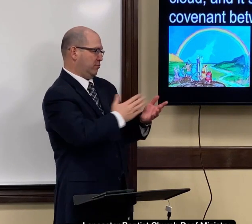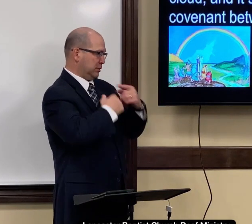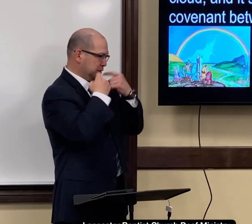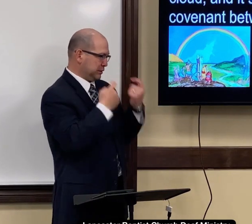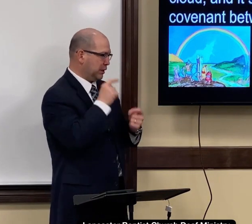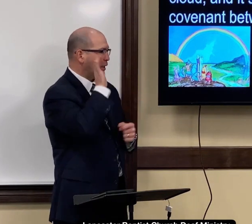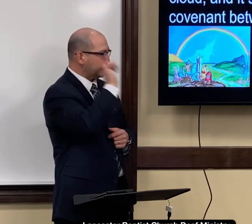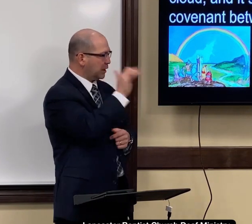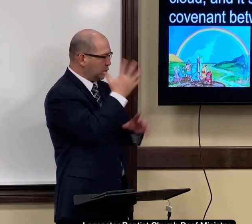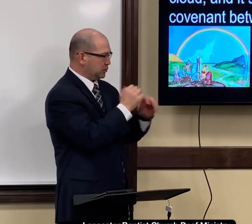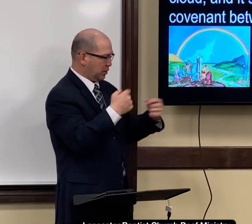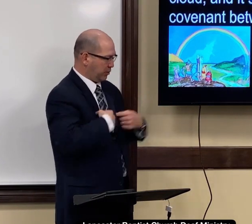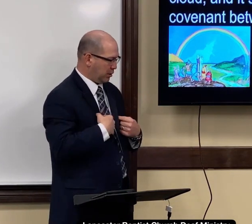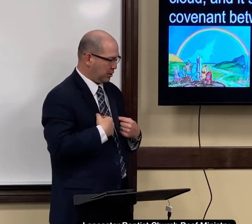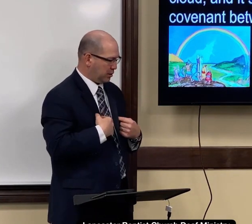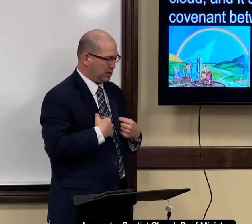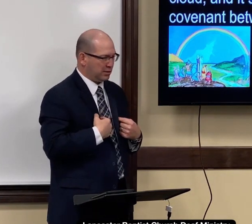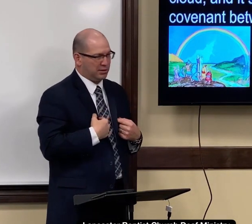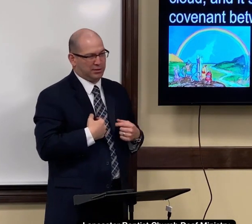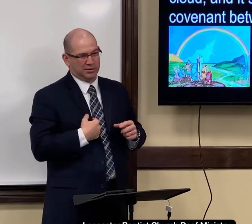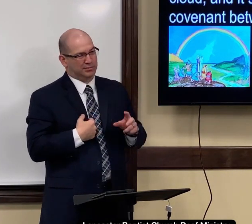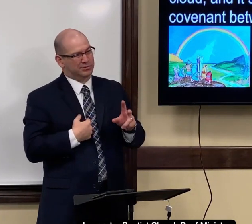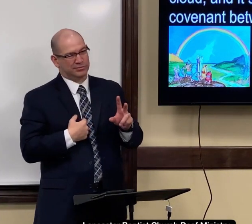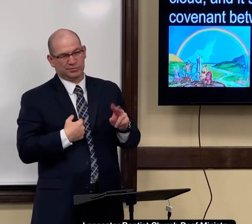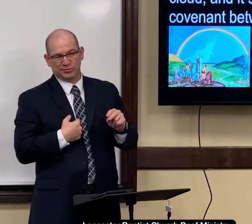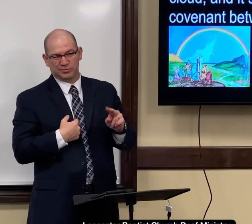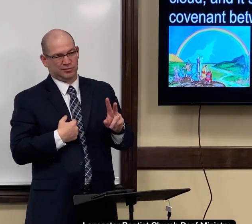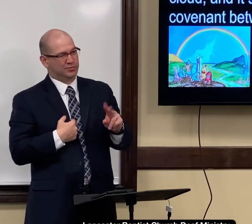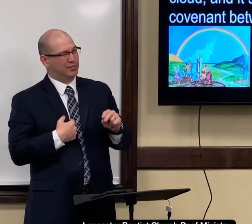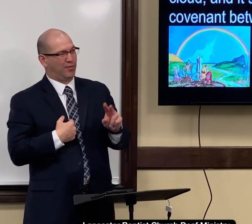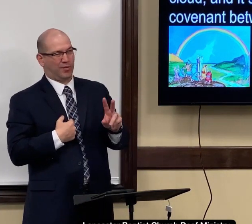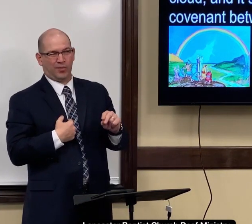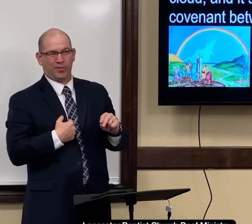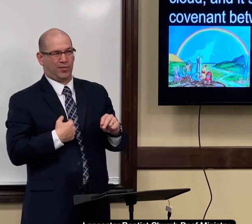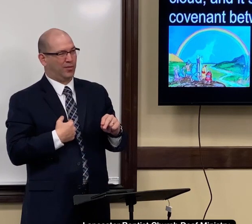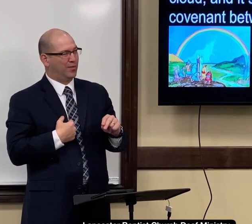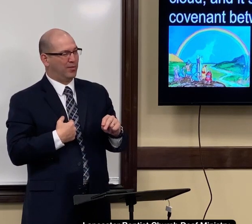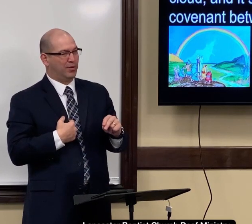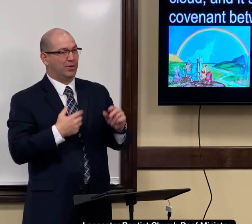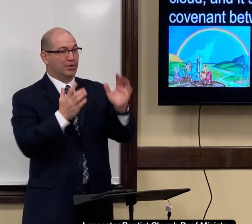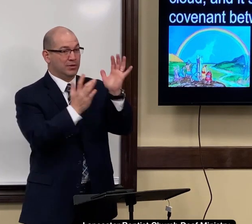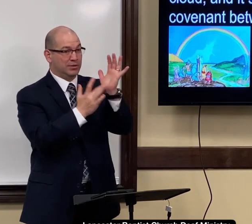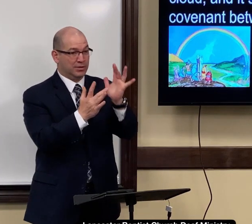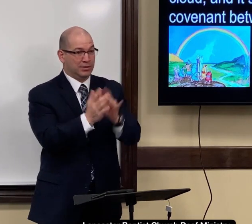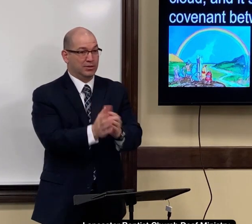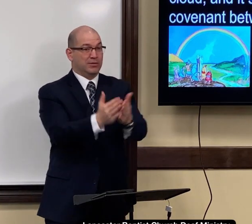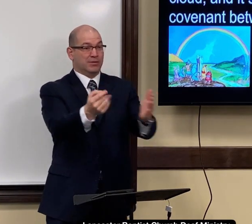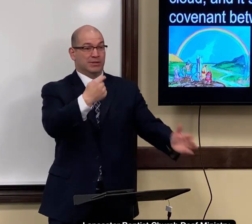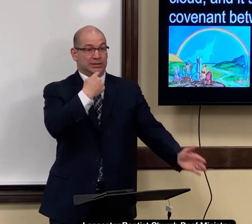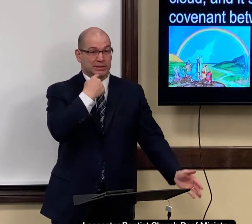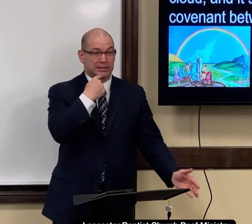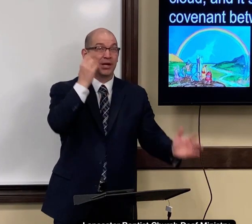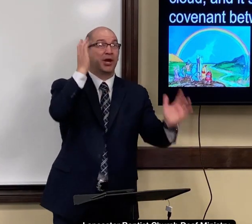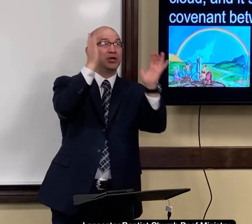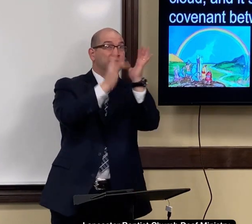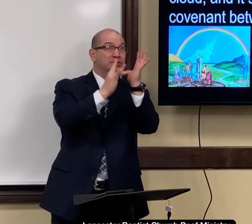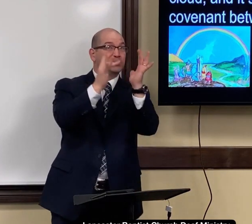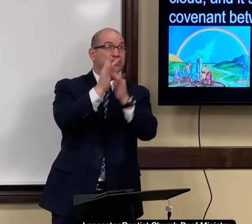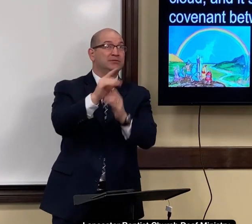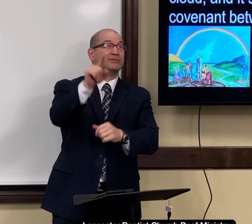or the priest the priest will forgive my sin no these things are not possible the bible said